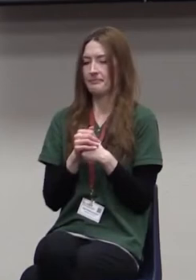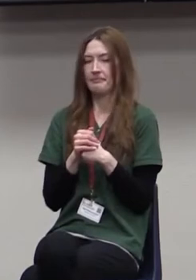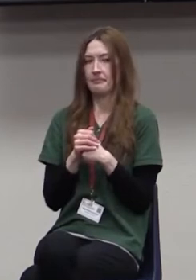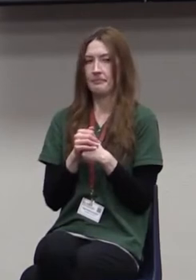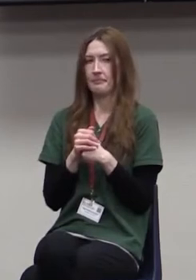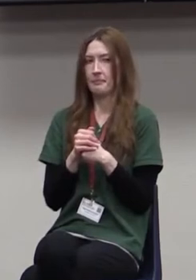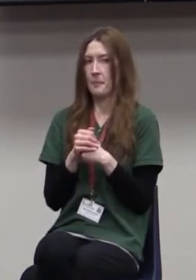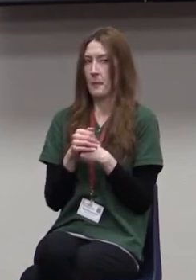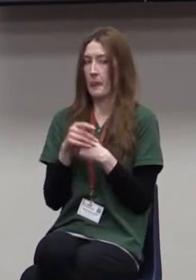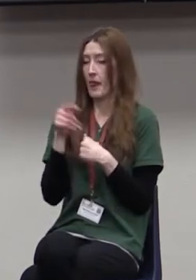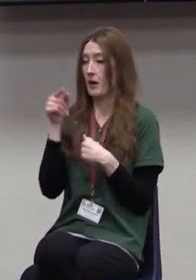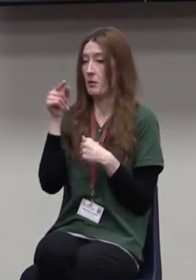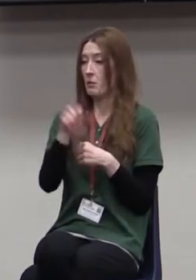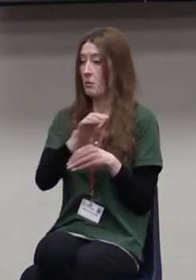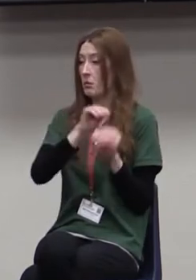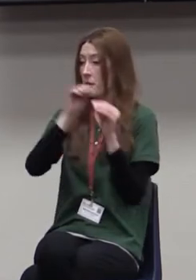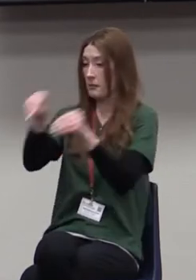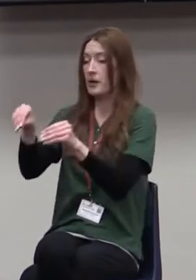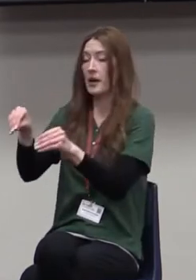We put him over education.